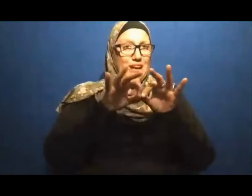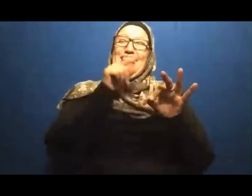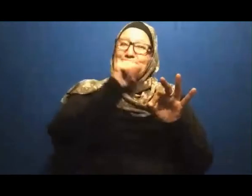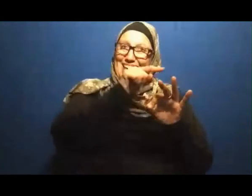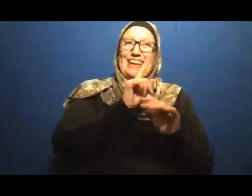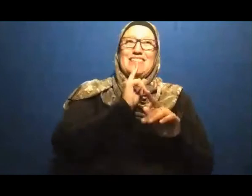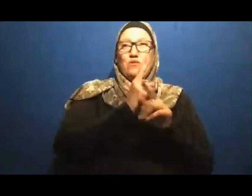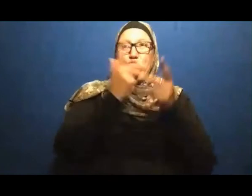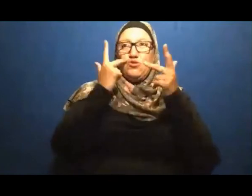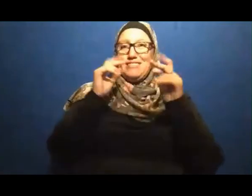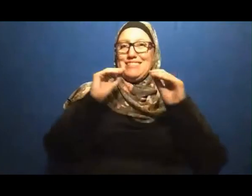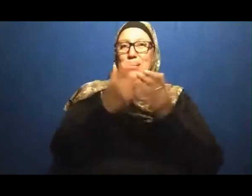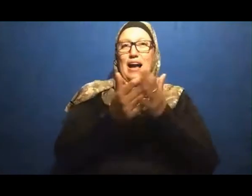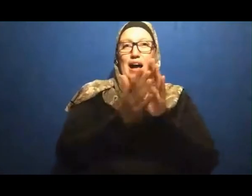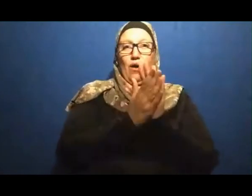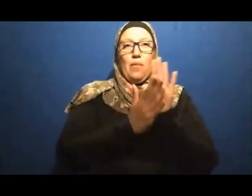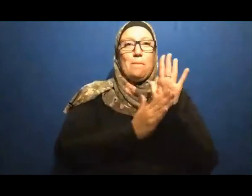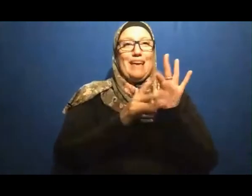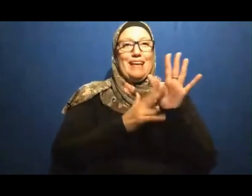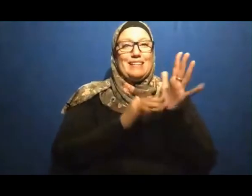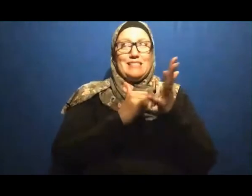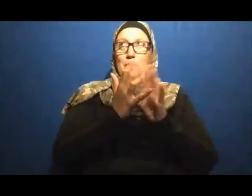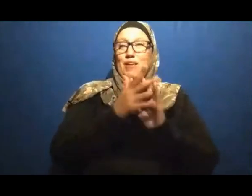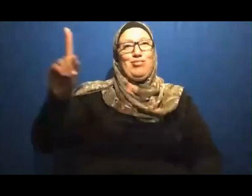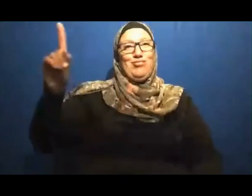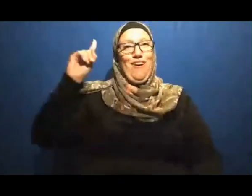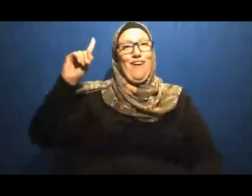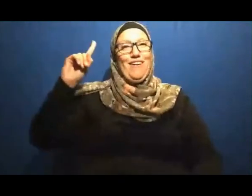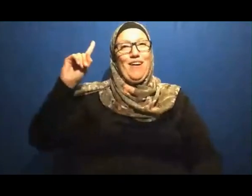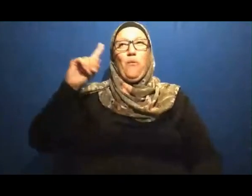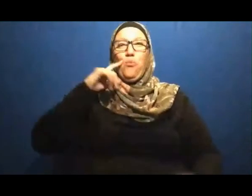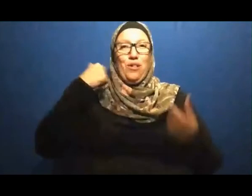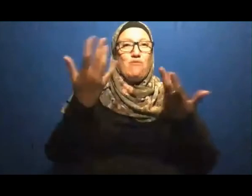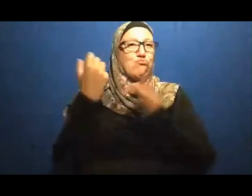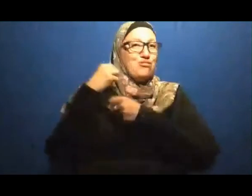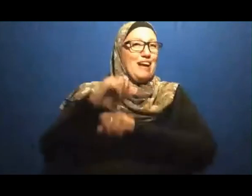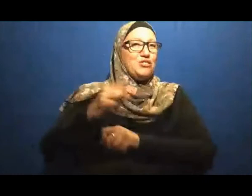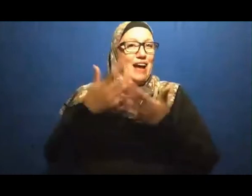Need To Use The Means And At The Same Time The Protector Is God He Says I